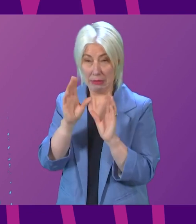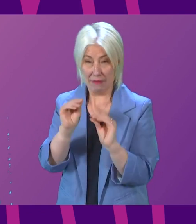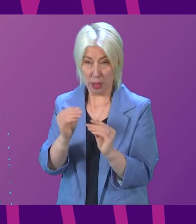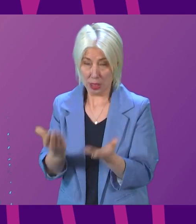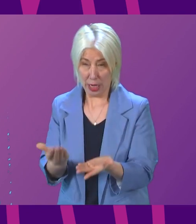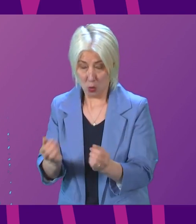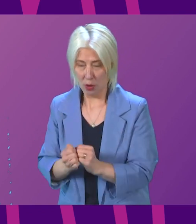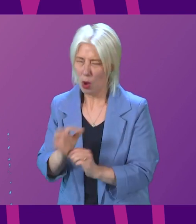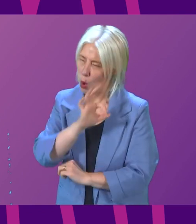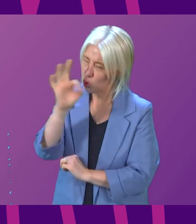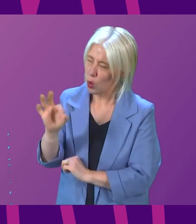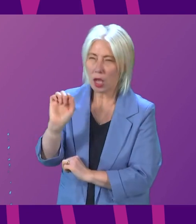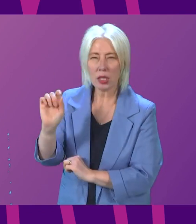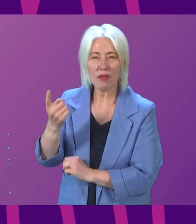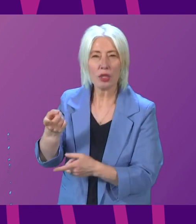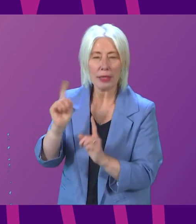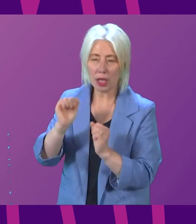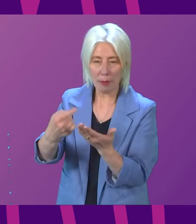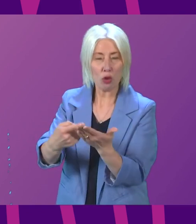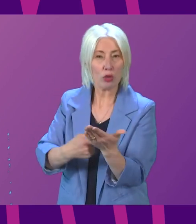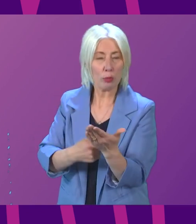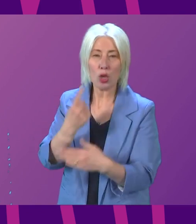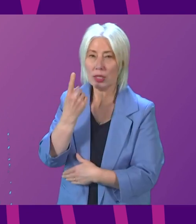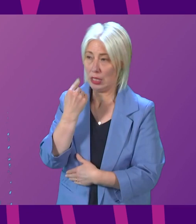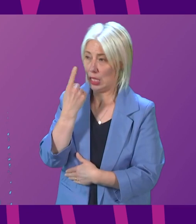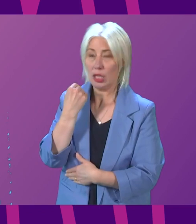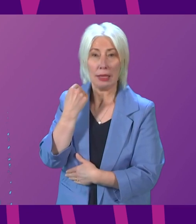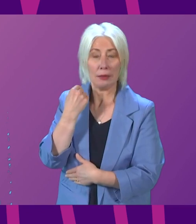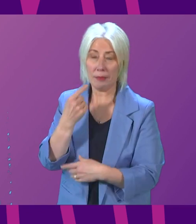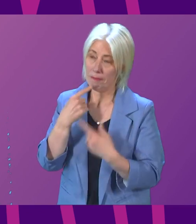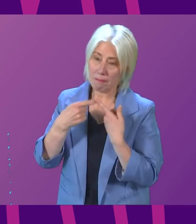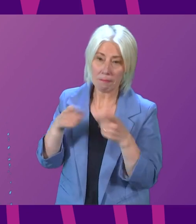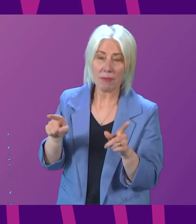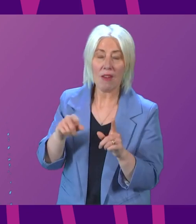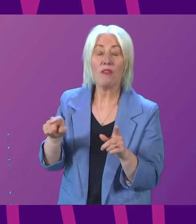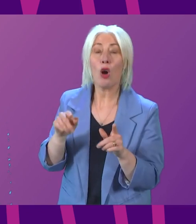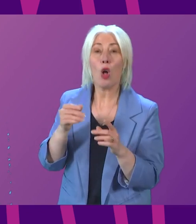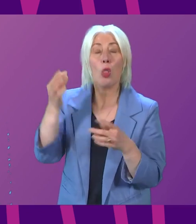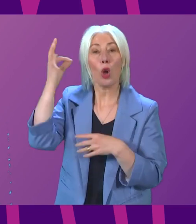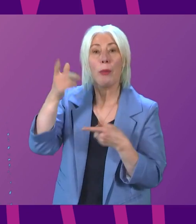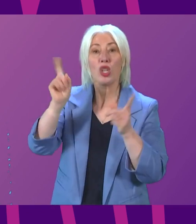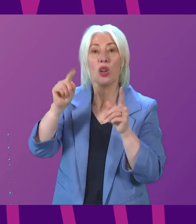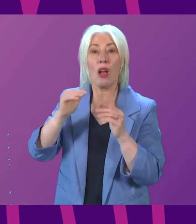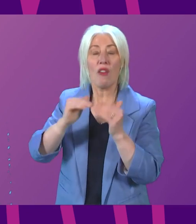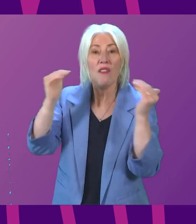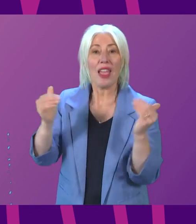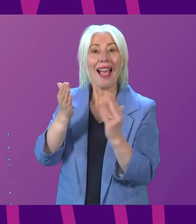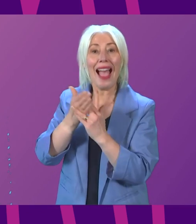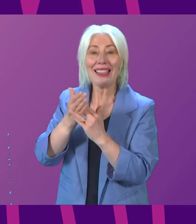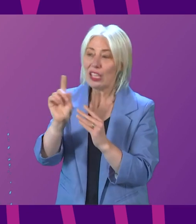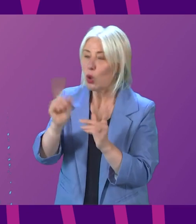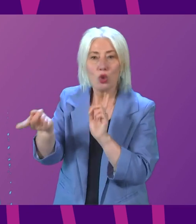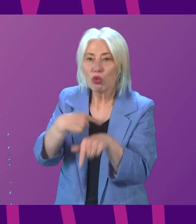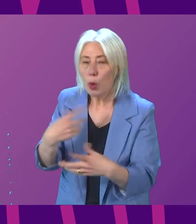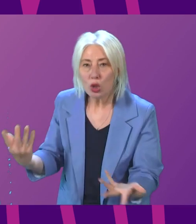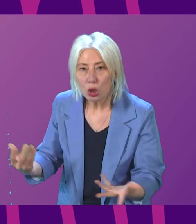the First Minister for her response to the report published yesterday by the Commissioner for Fair Access? First Minister.